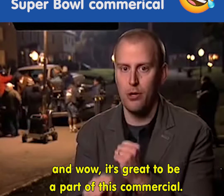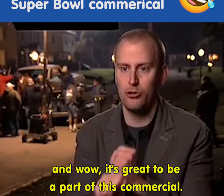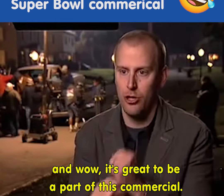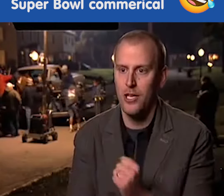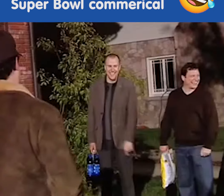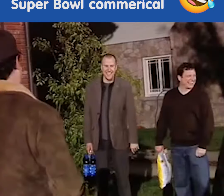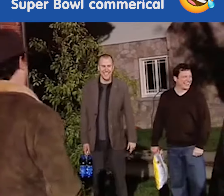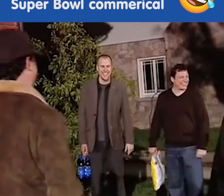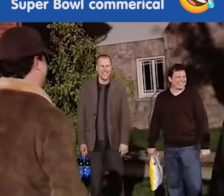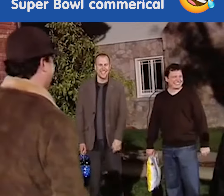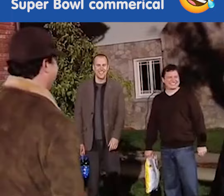commercial.